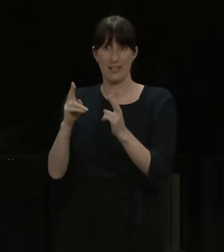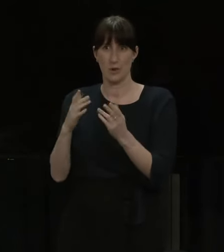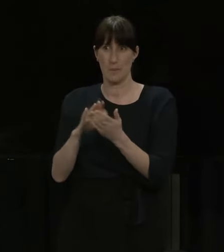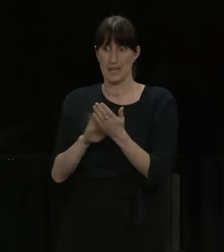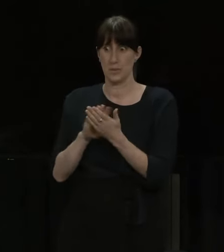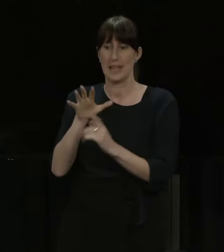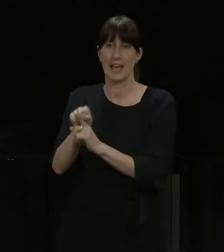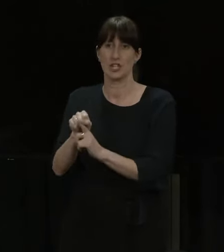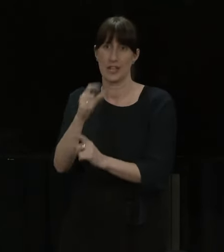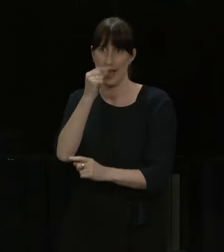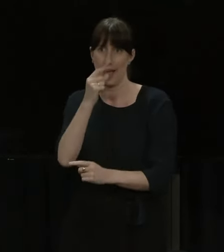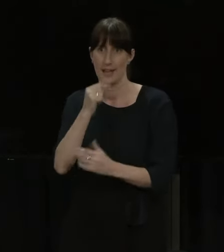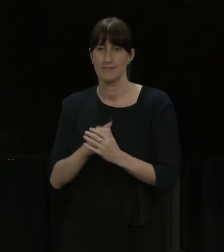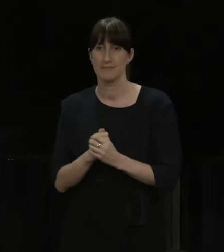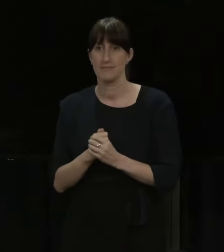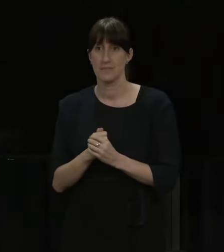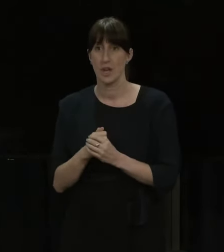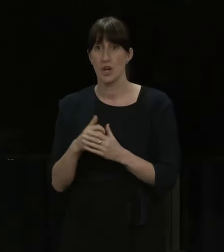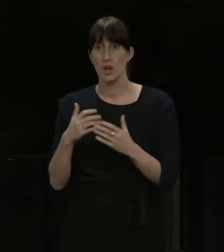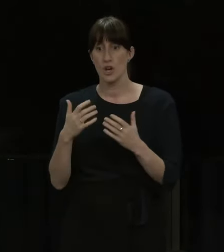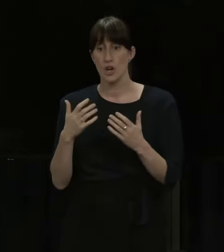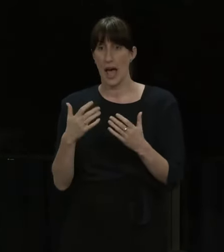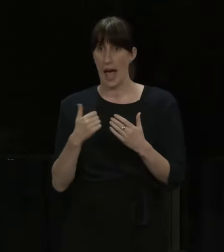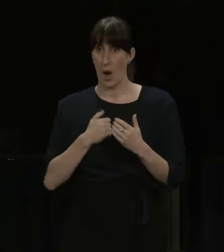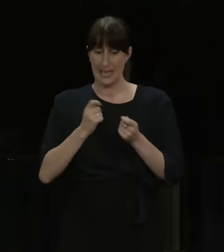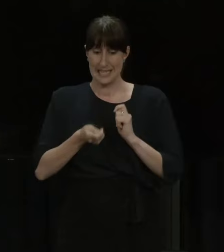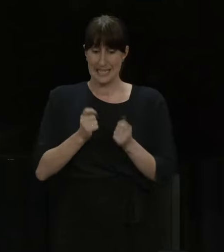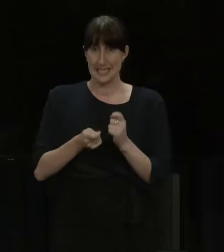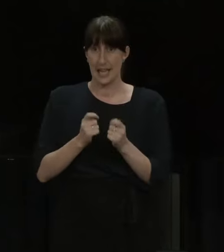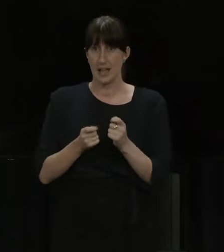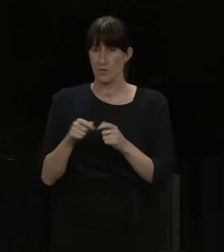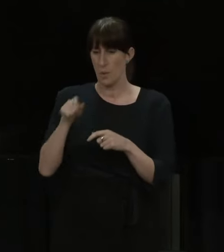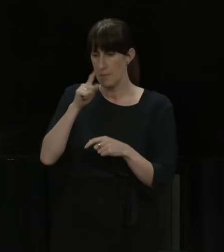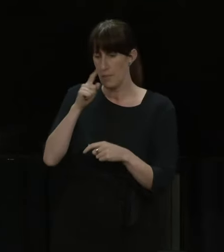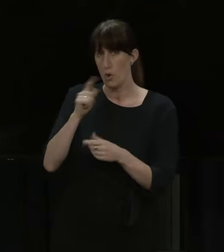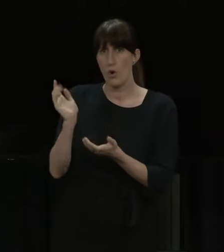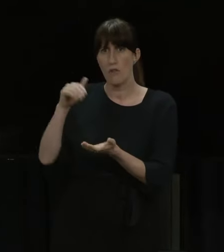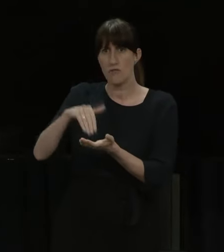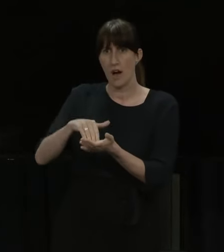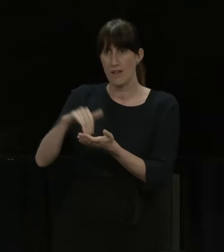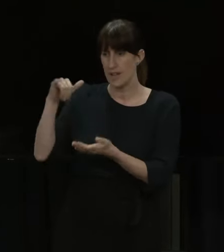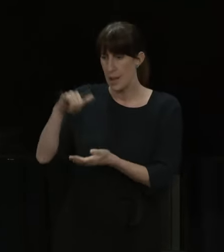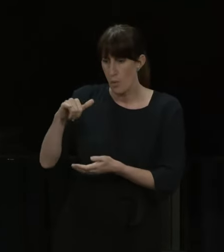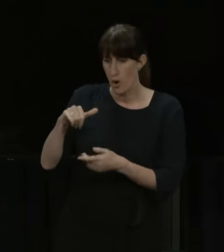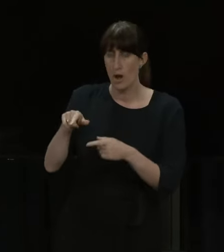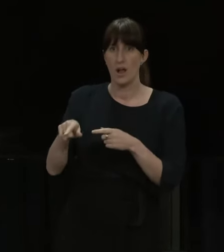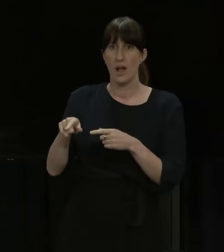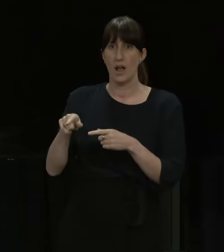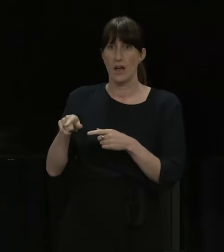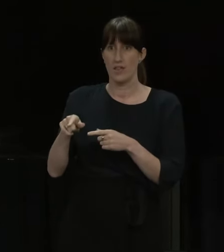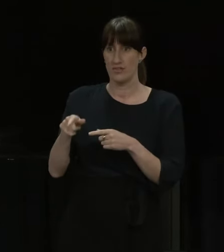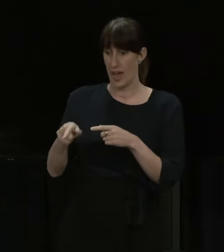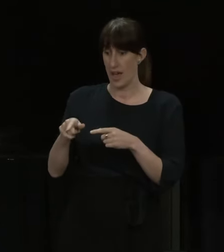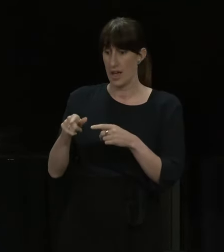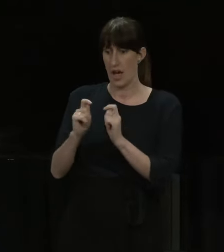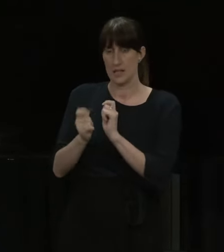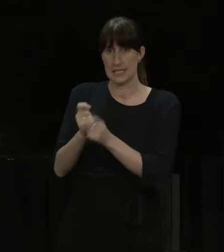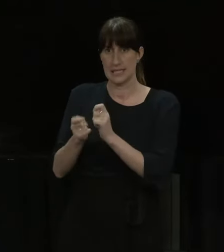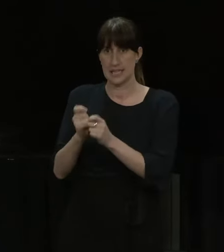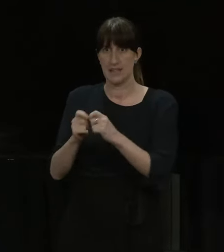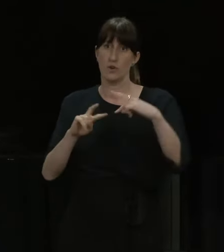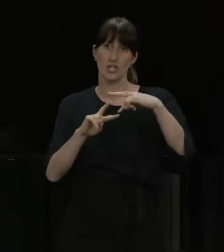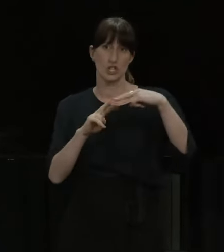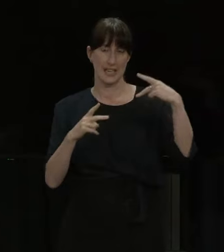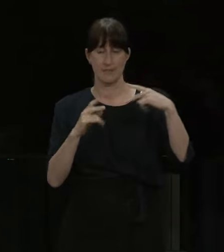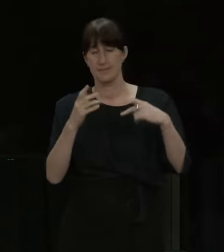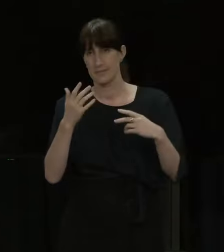identified at the border are being prioritised so that we will know as soon as we can. They're being prioritised for whole genome